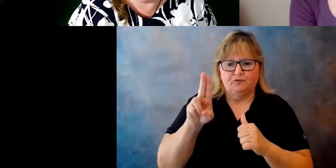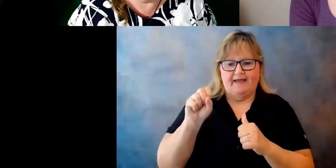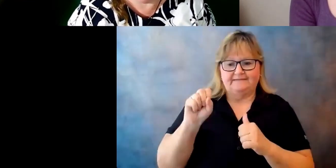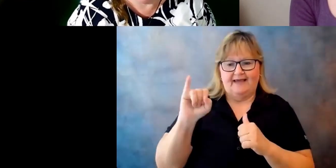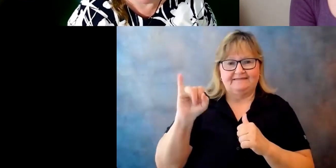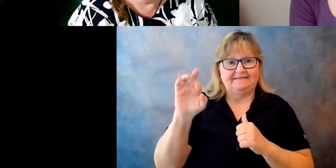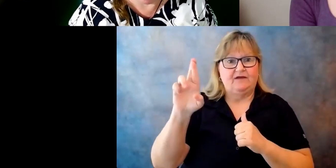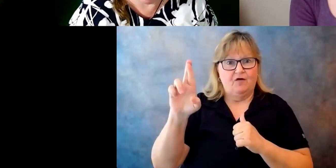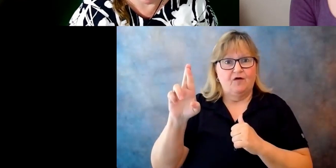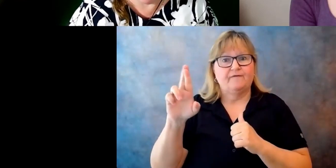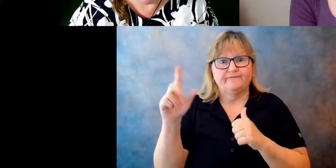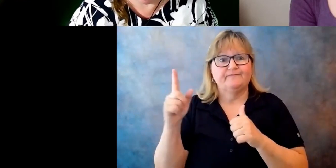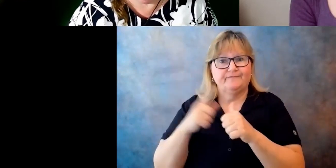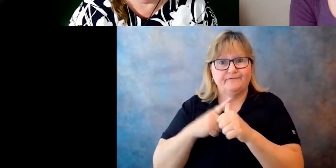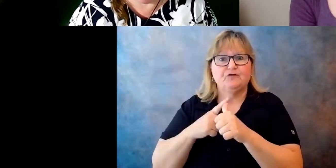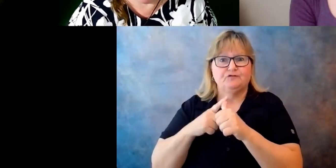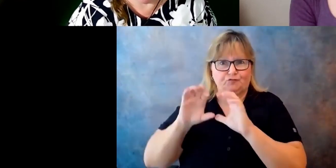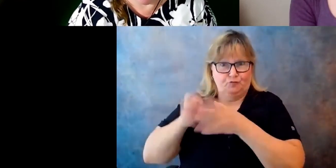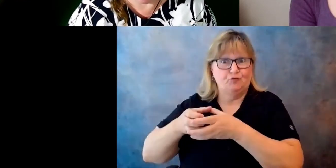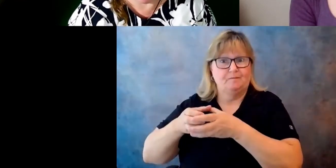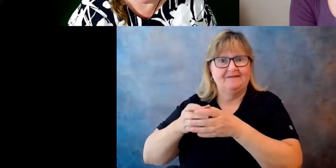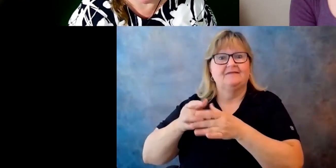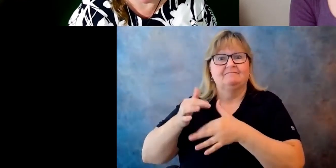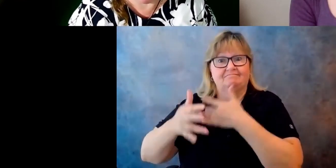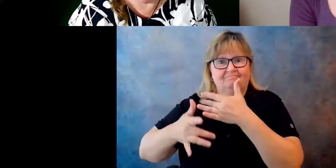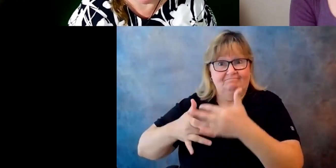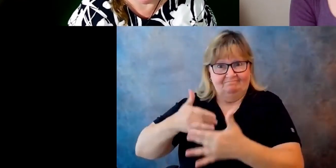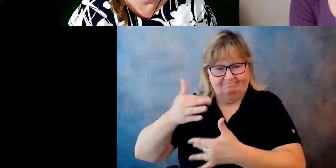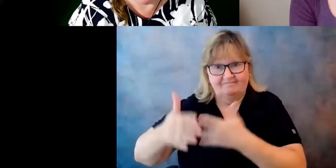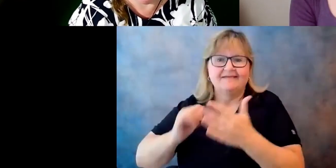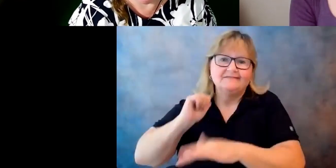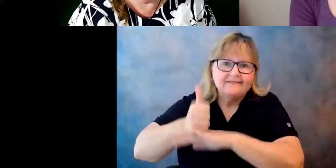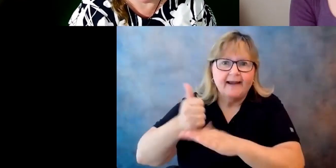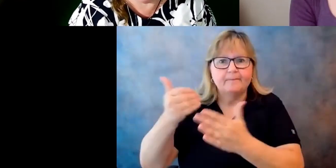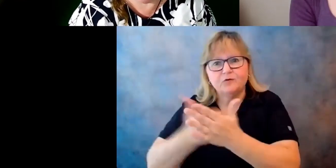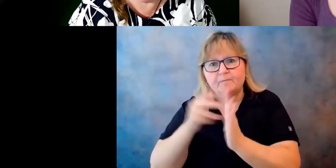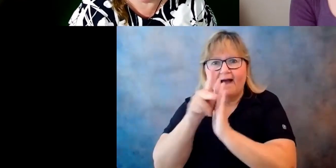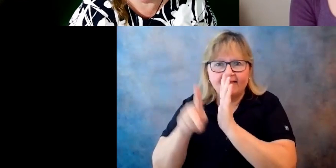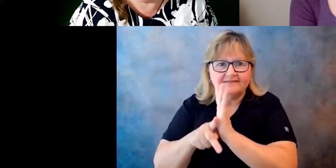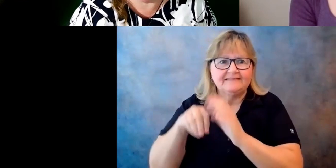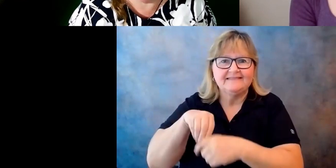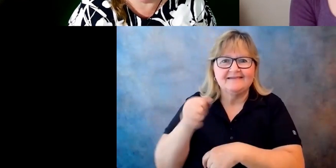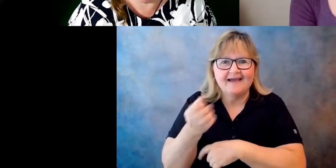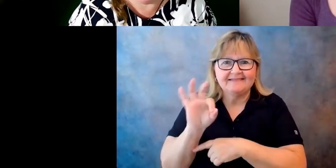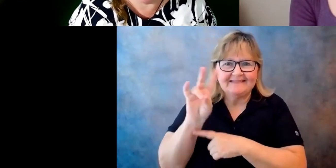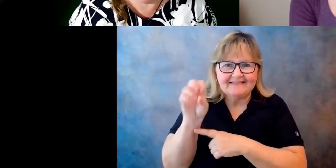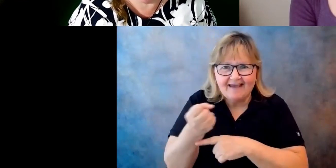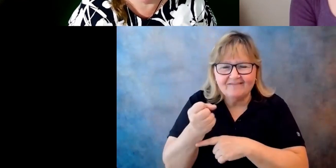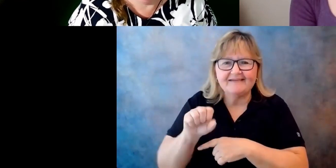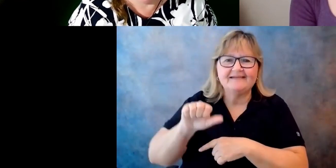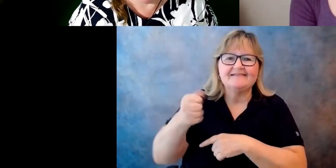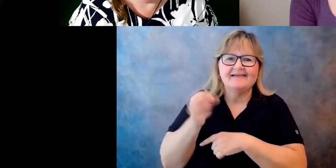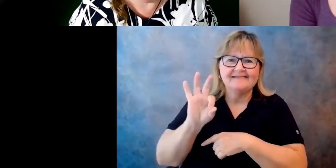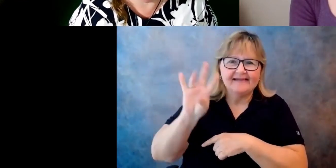aged out, and a new wave of government policies in the 70s and 80s replaced the earlier designs